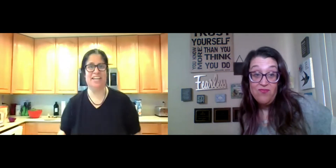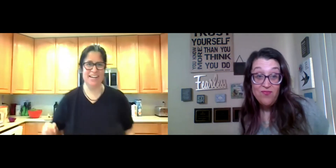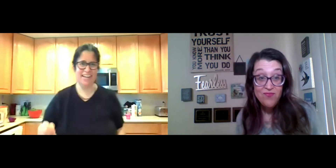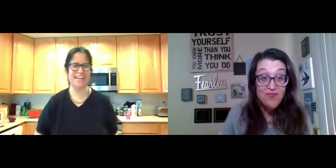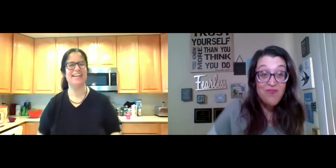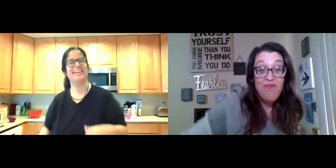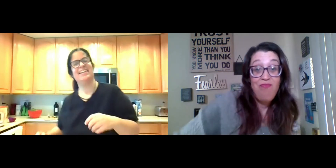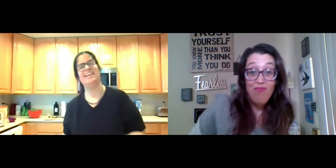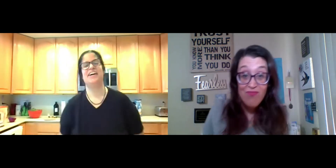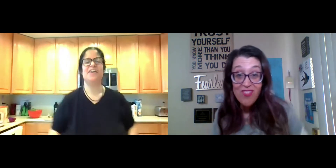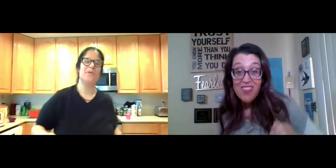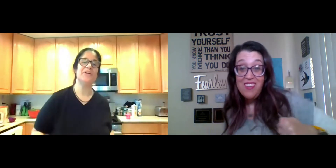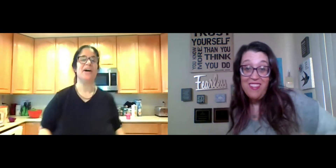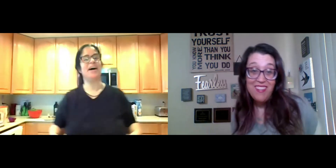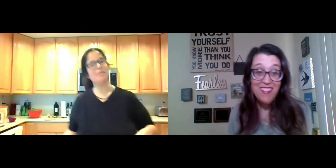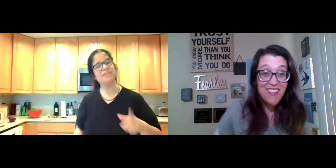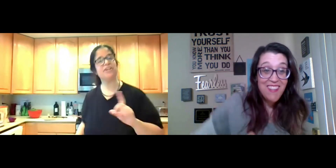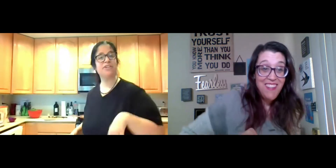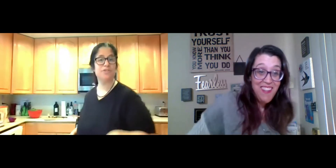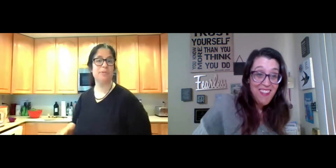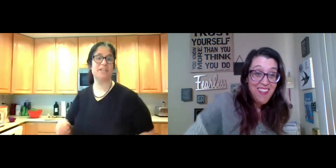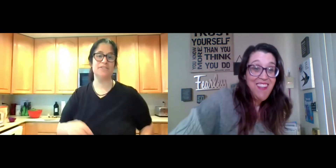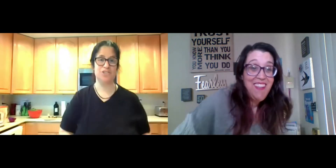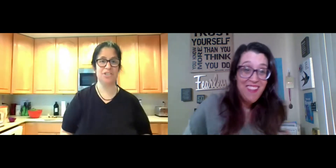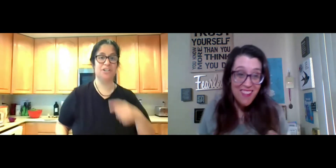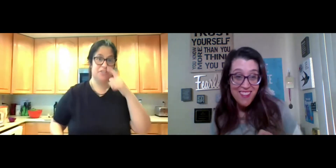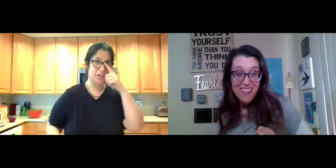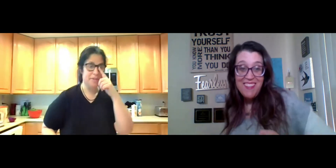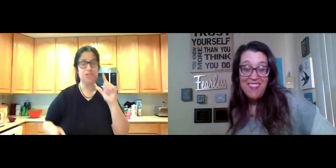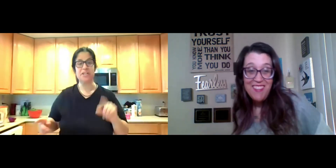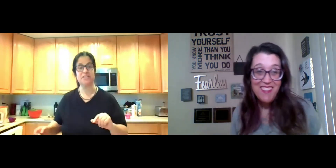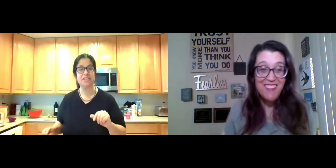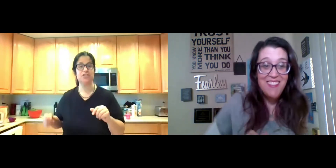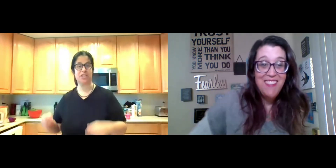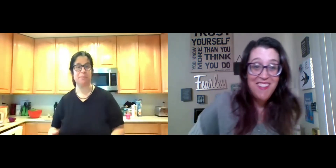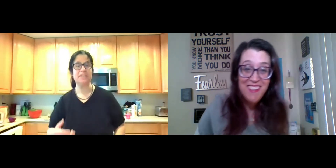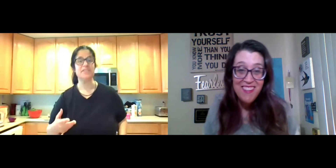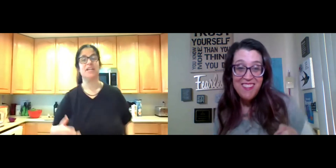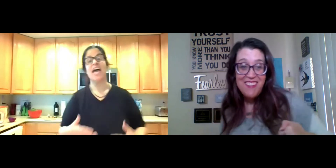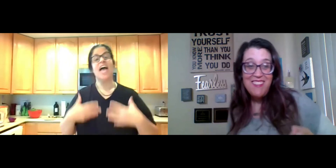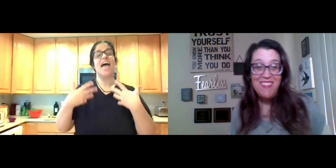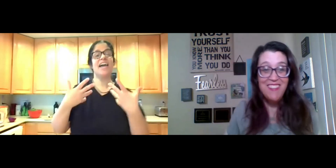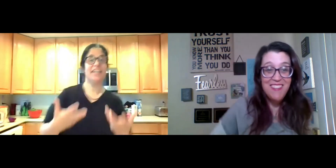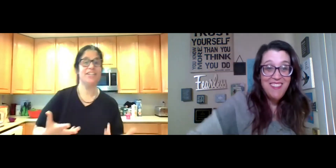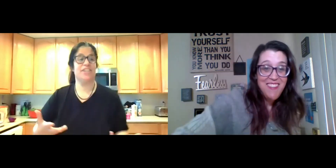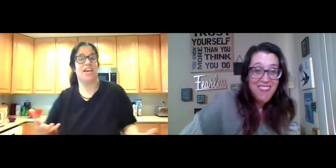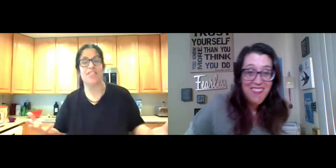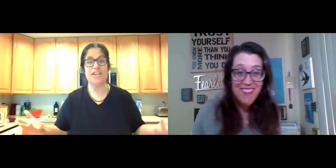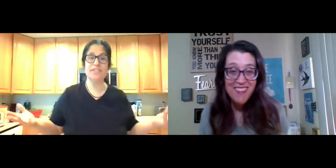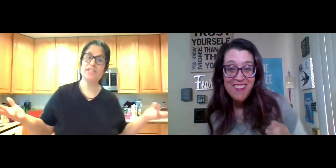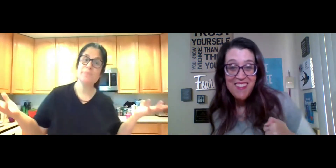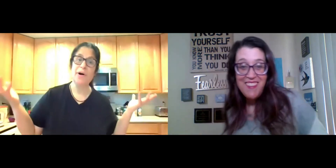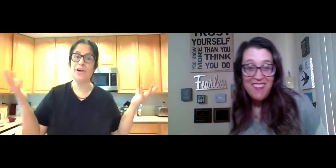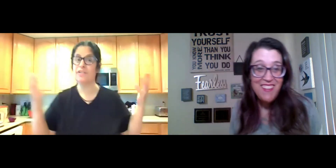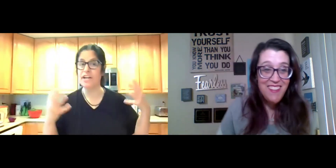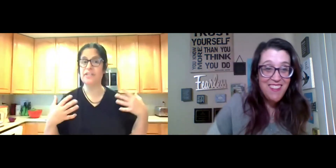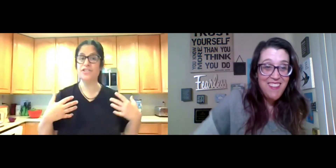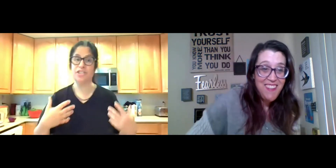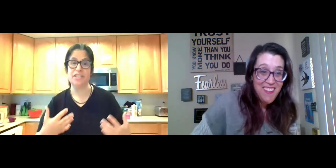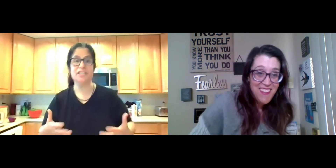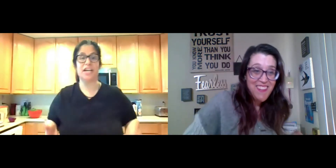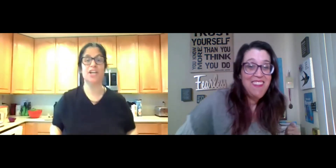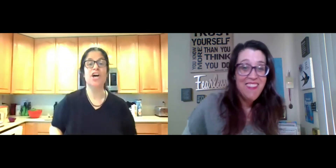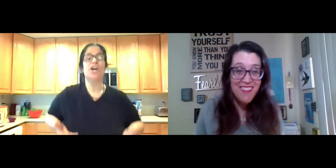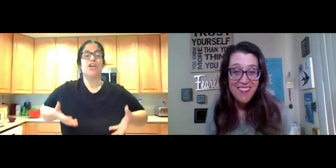nice. Well, I have a doctor of medical Qigong therapy, Chinese energetic medicine, and this is part of